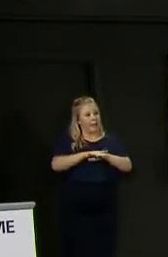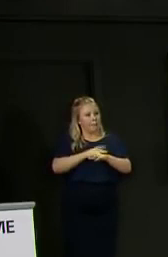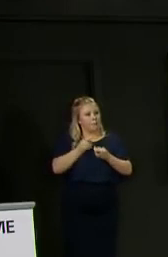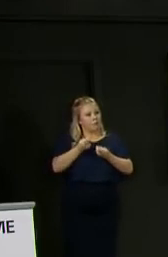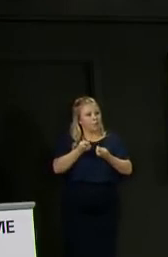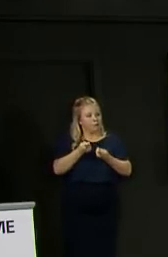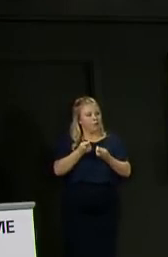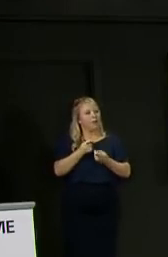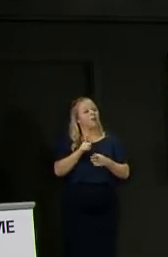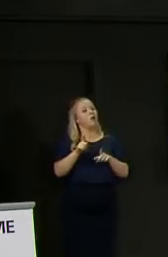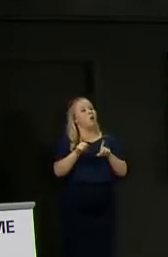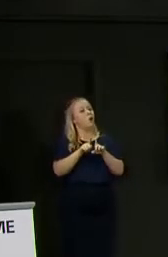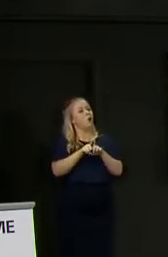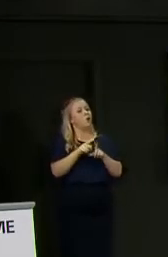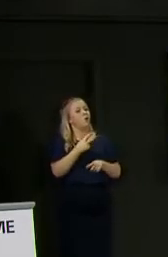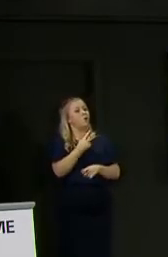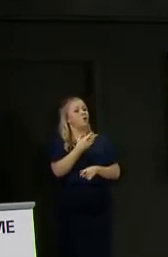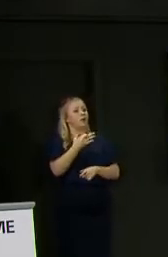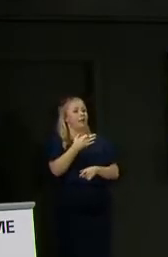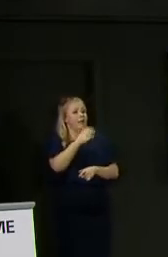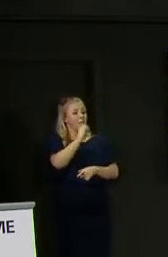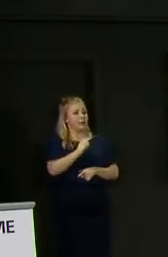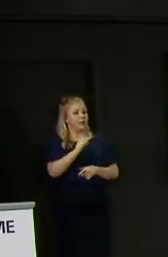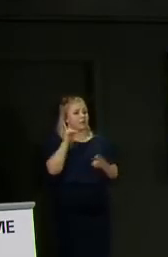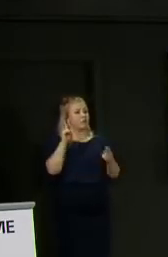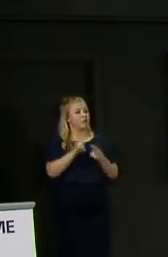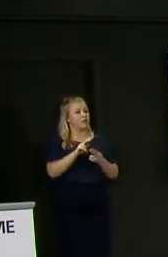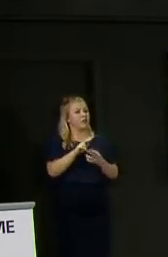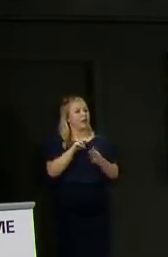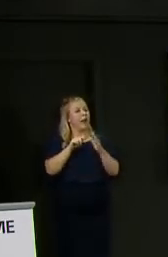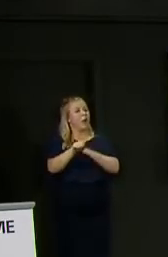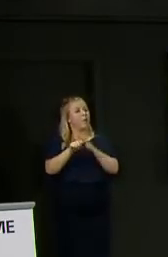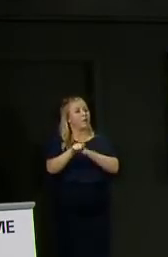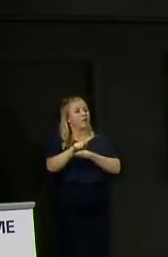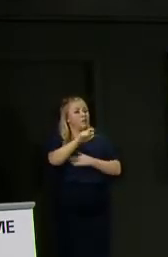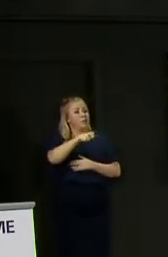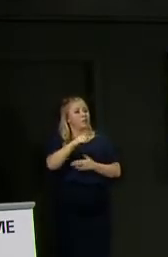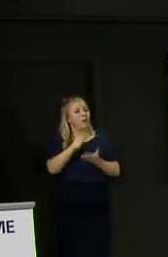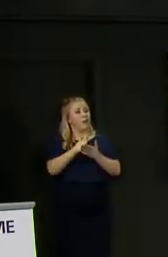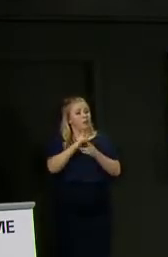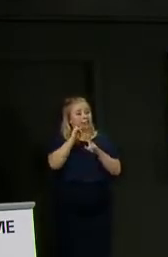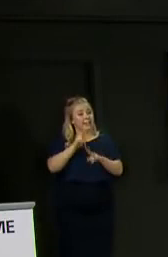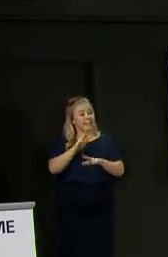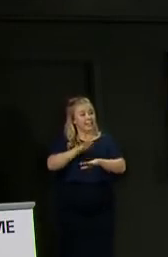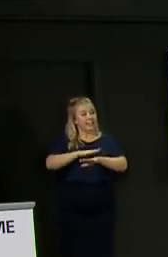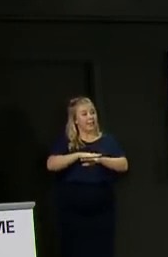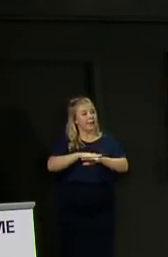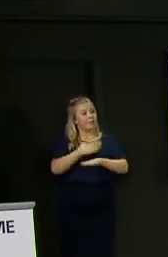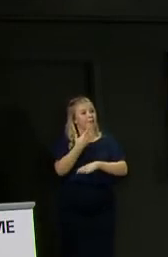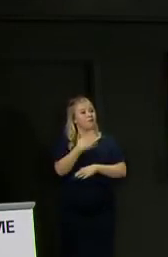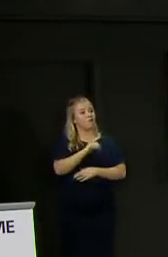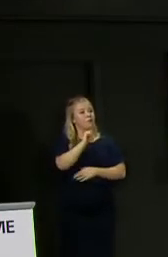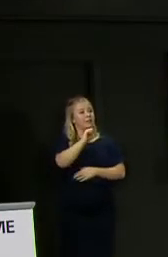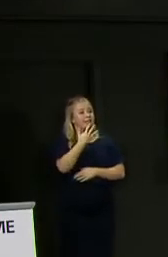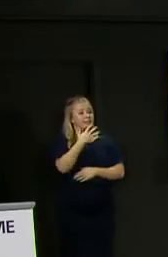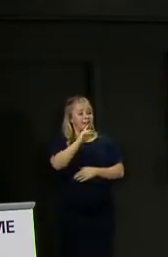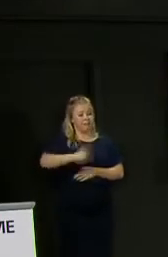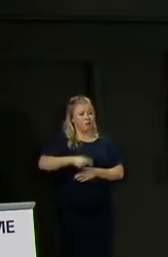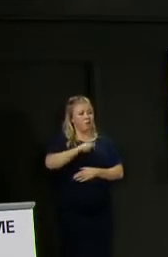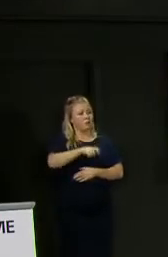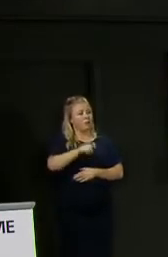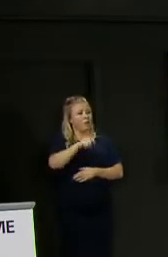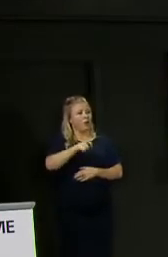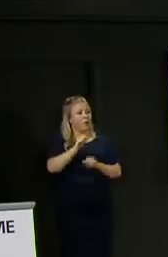March. There was also a 29% reduction in outpatients being seen in time, with almost 65,000 waiting for appointments.